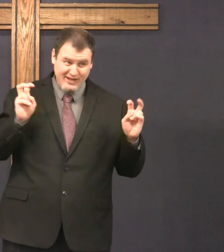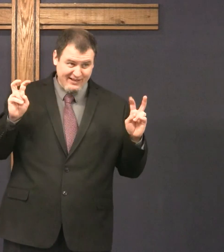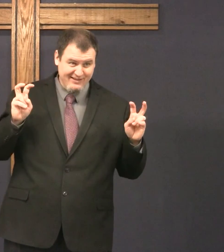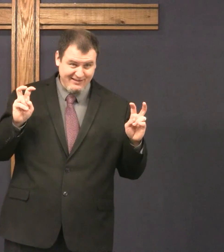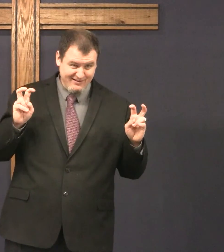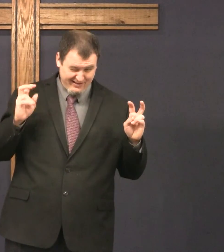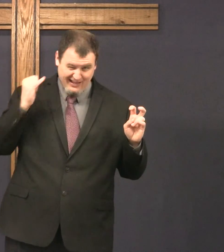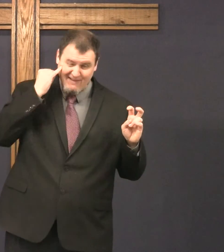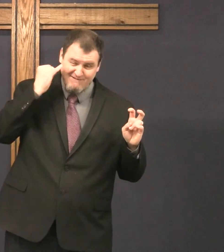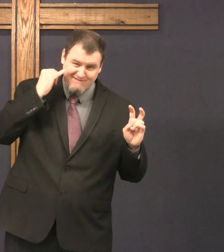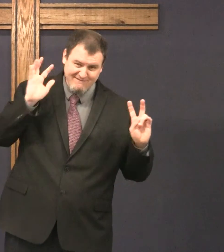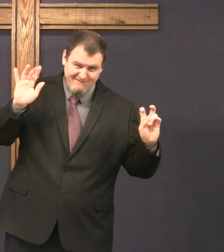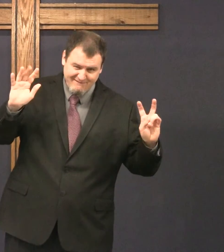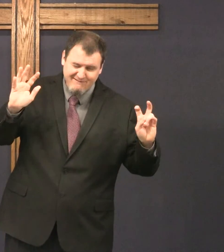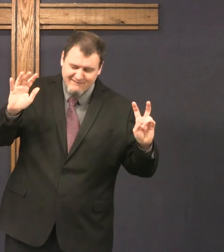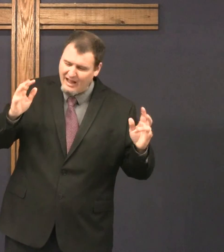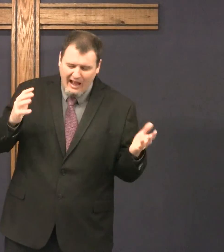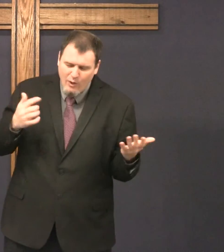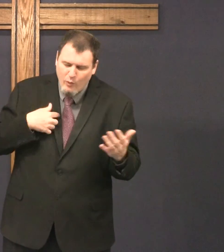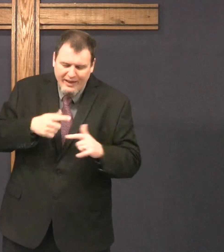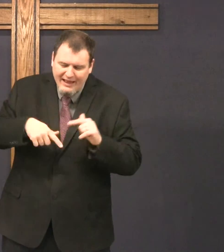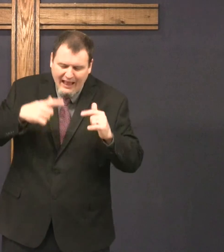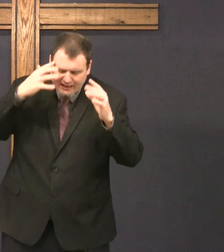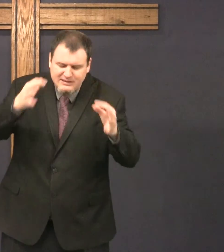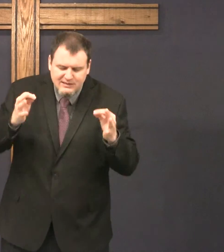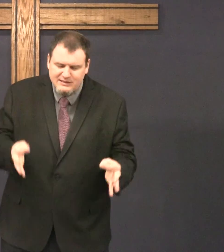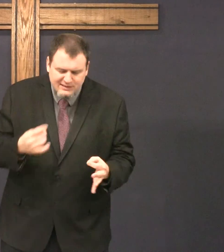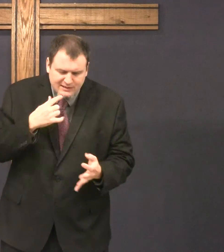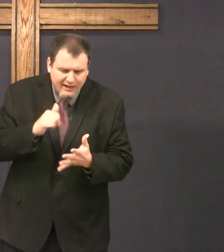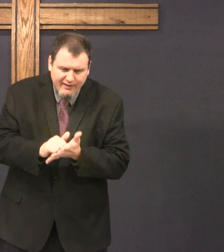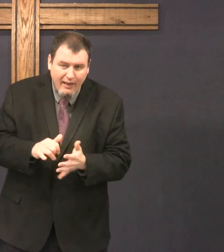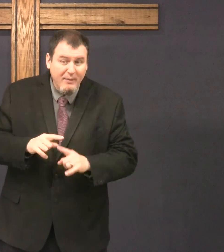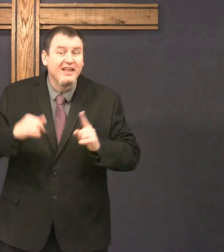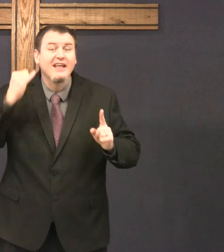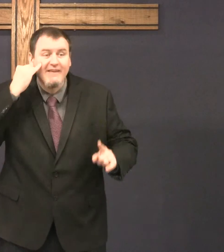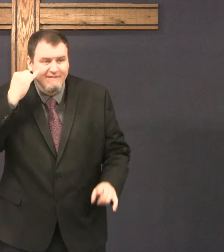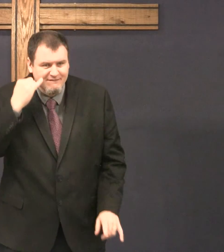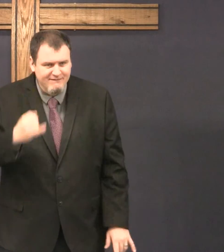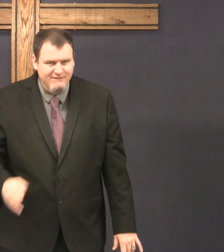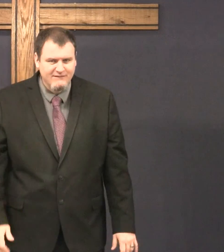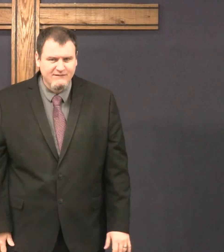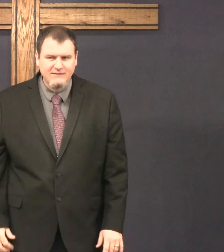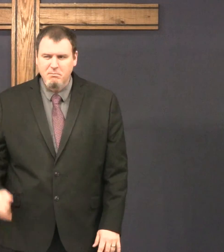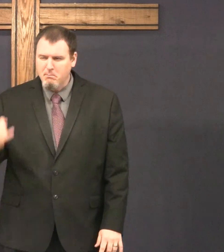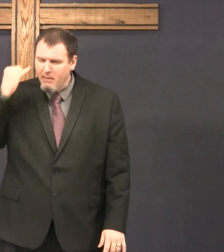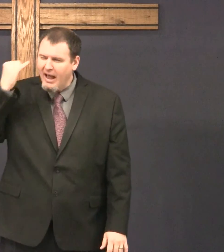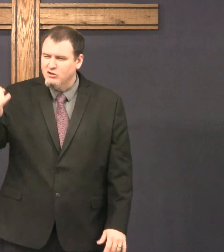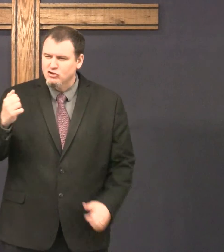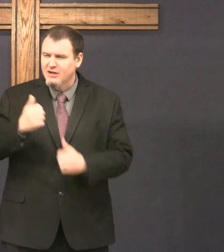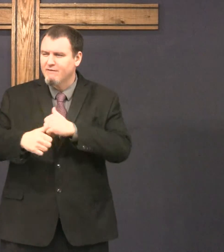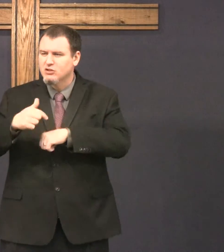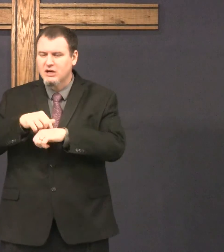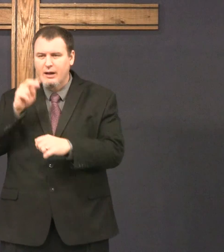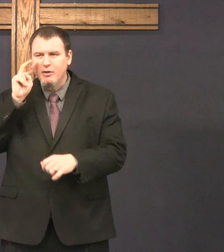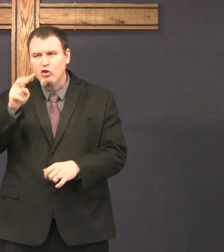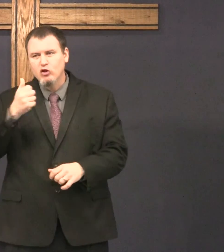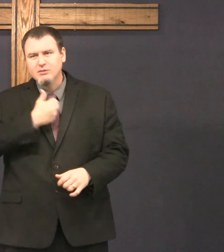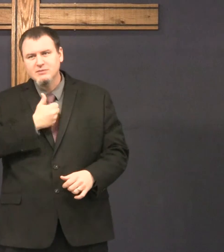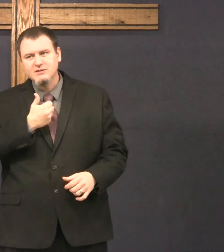if he was a twin, imagine if he looked like Jesus, I don't know for sure about that, but suppose he did. Suppose every time